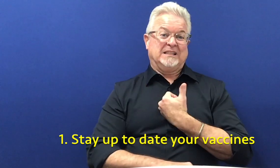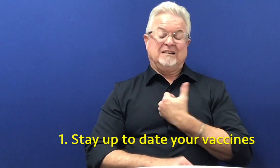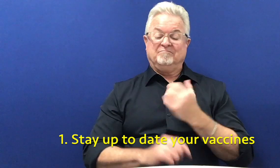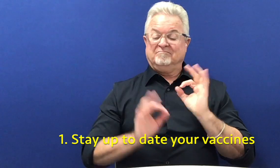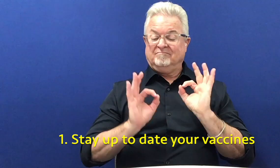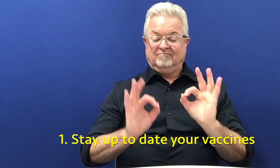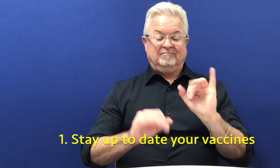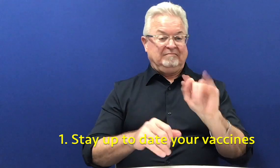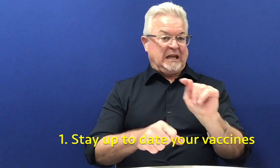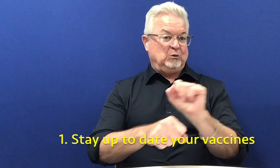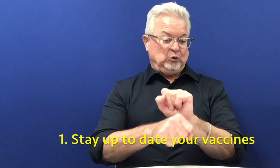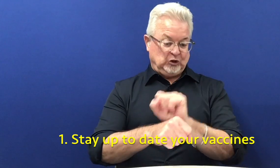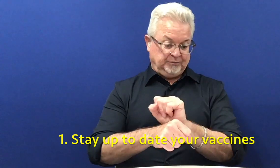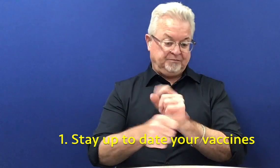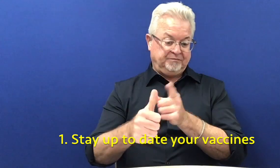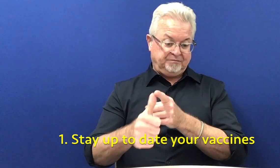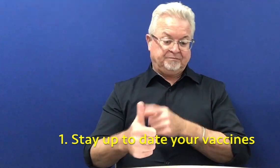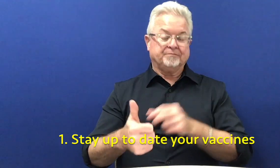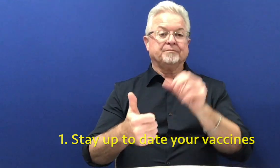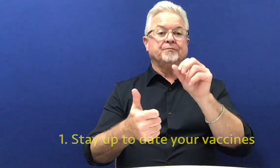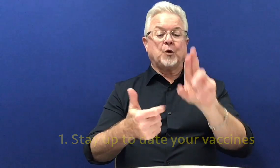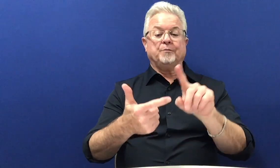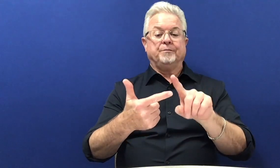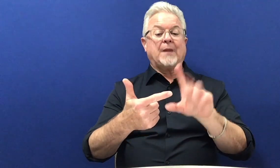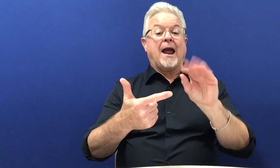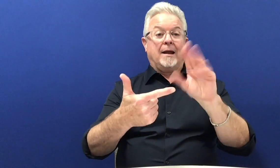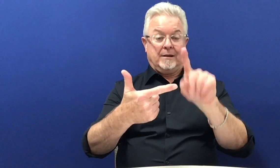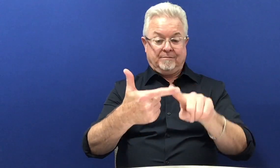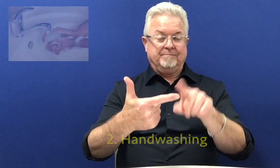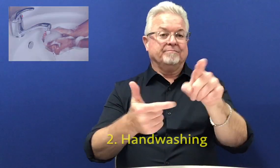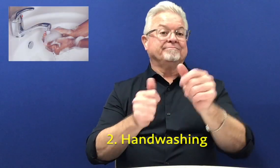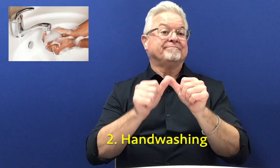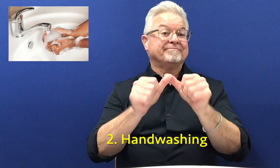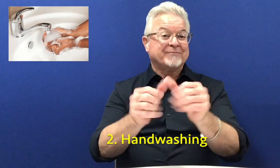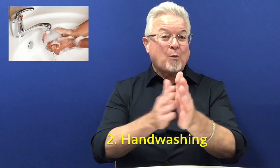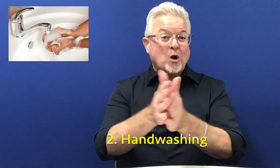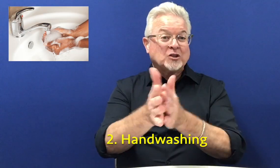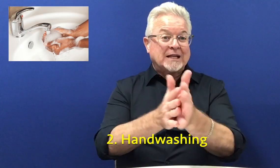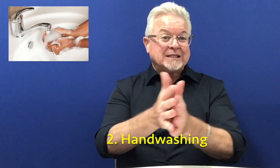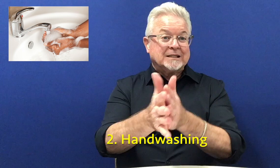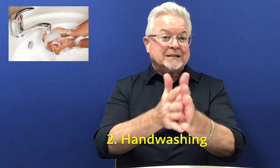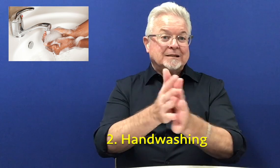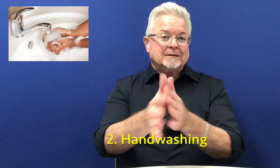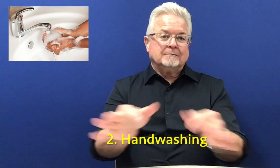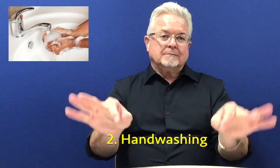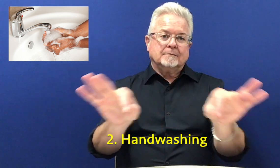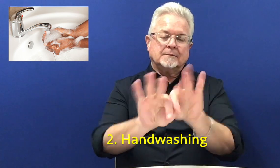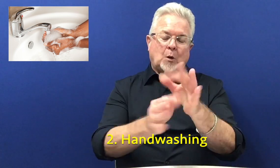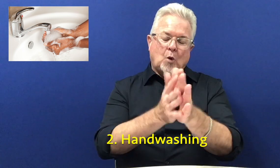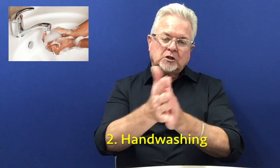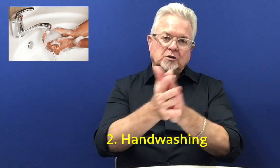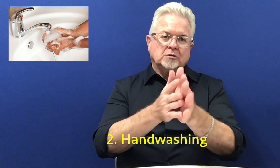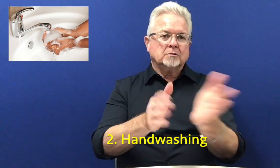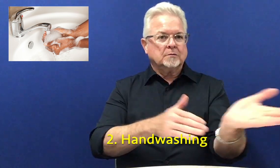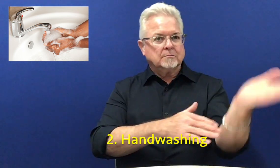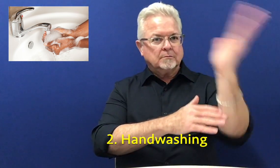vaccinated myself. And I can tell you, it works. Another one is washing your hands frequently